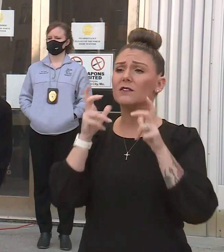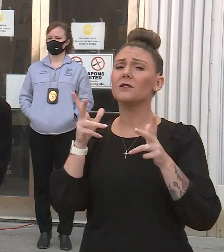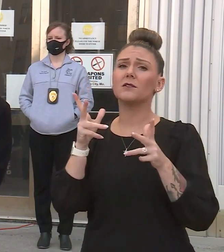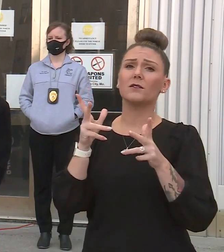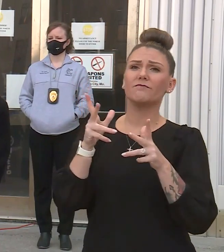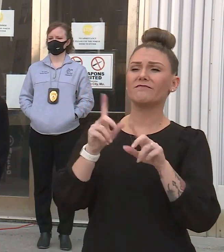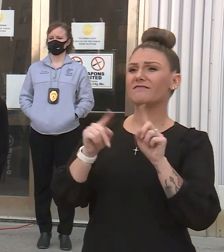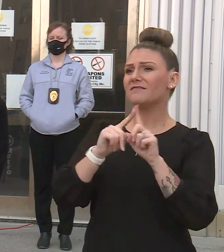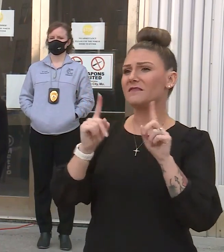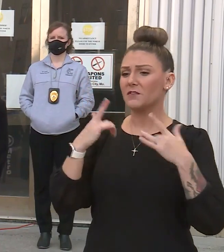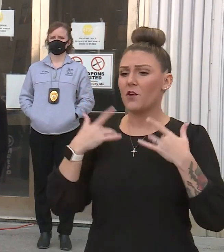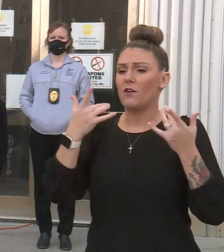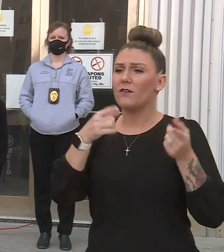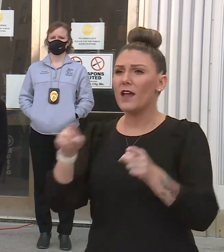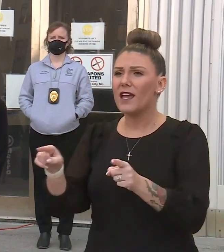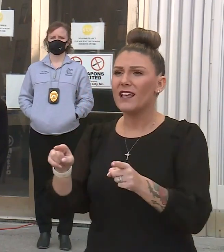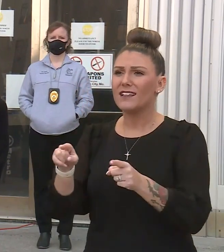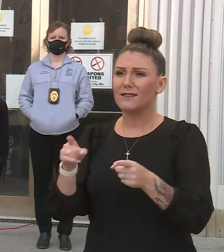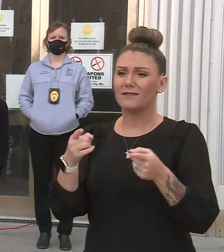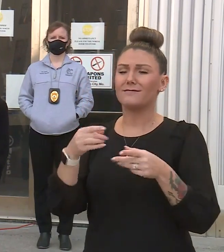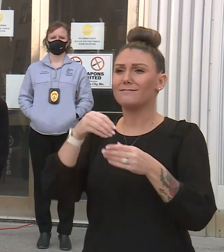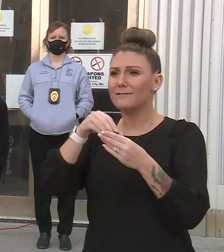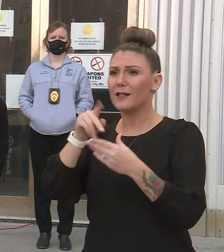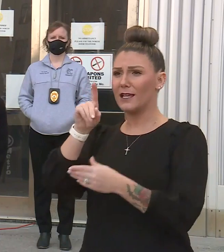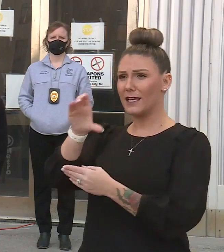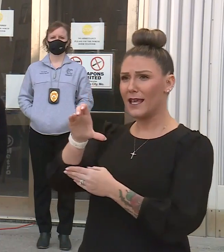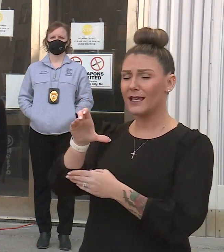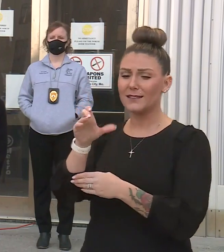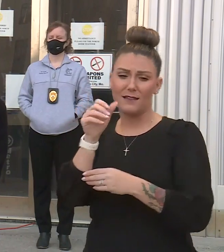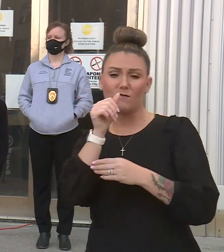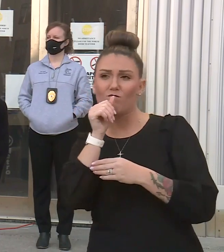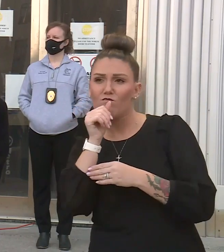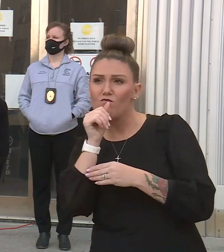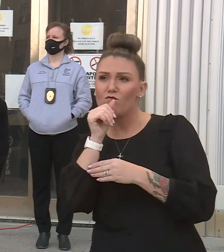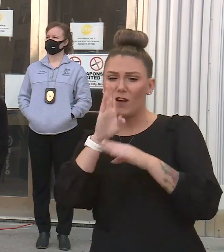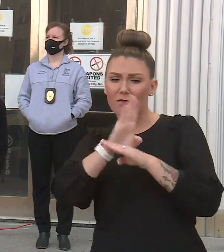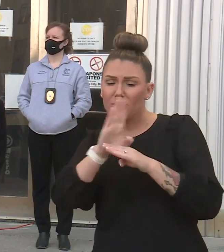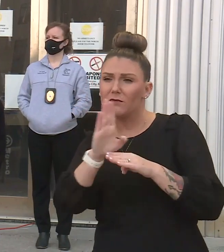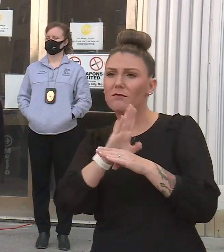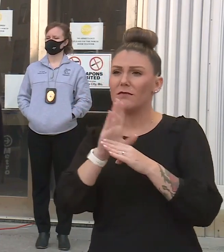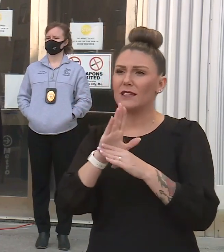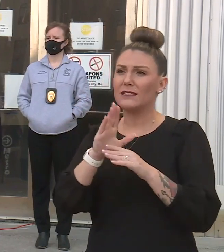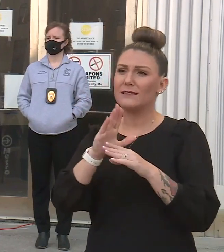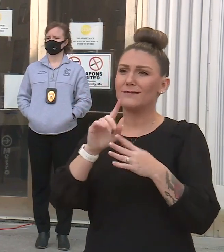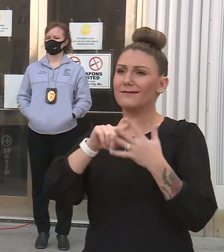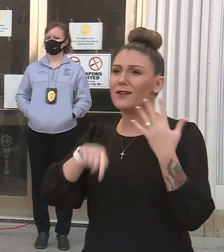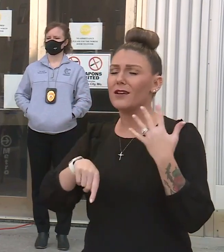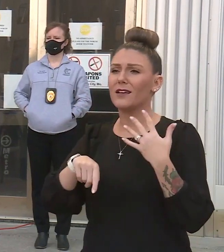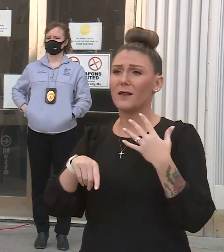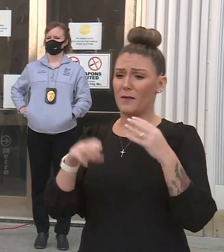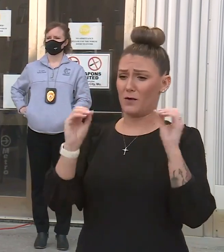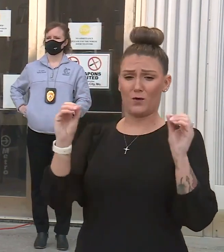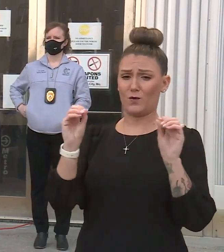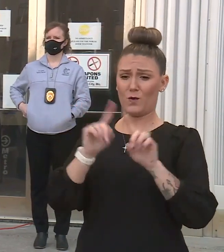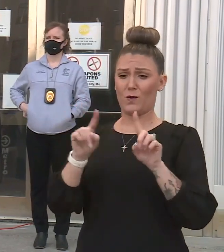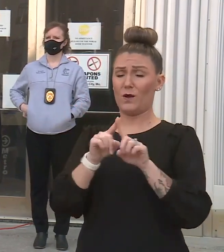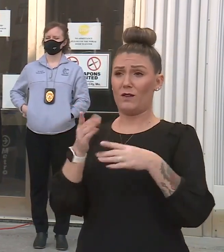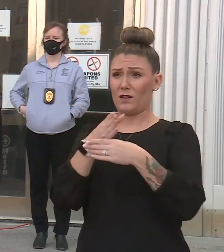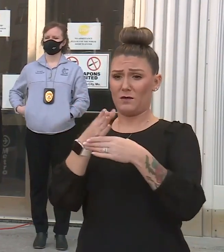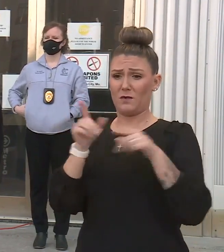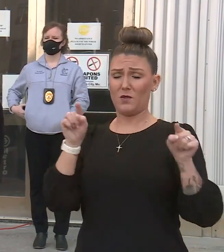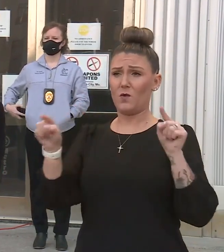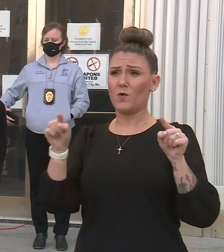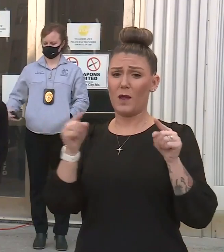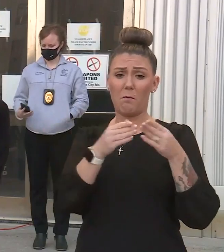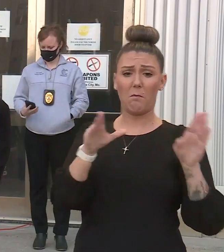different events that are happening in Kansas City at private venues, etc. In this order, there is no distinction between public or